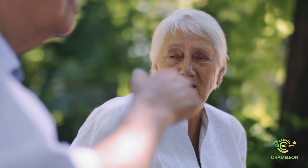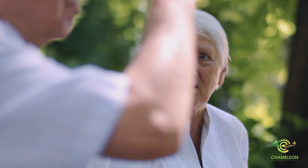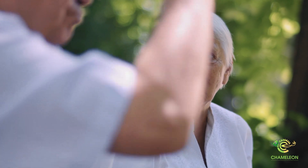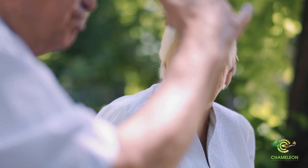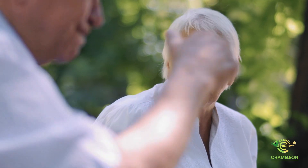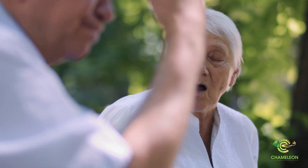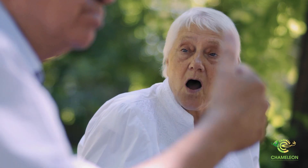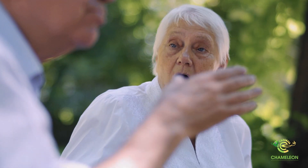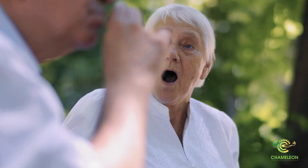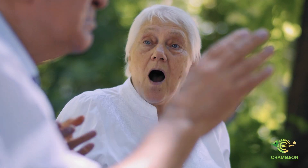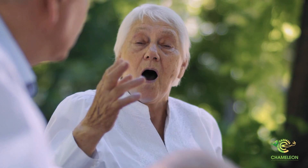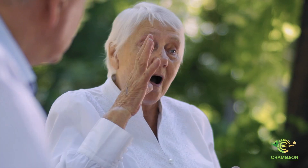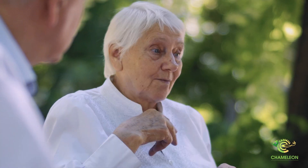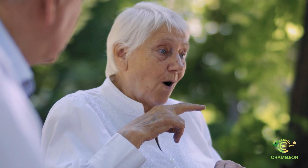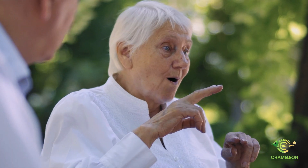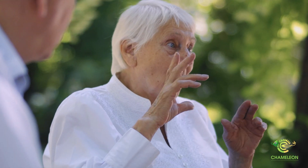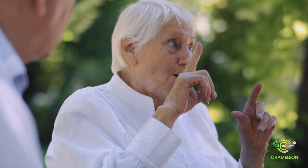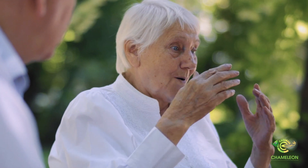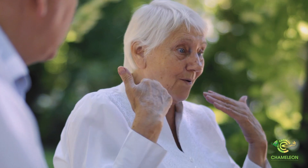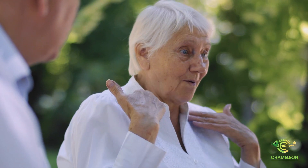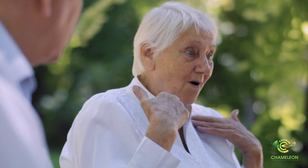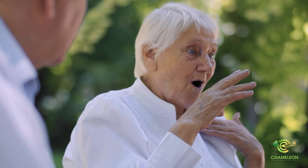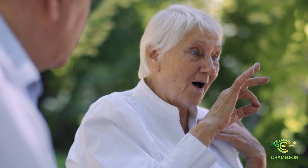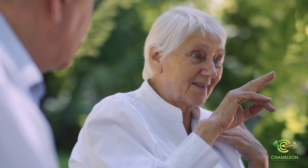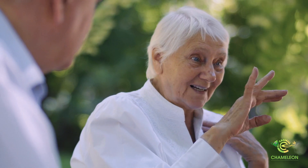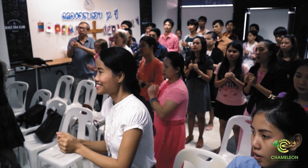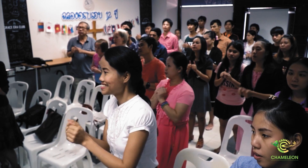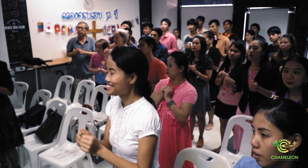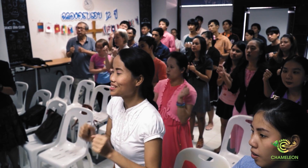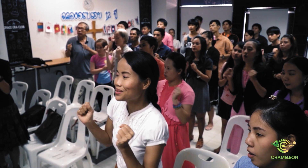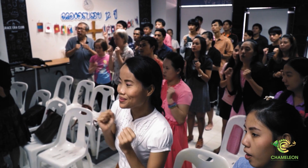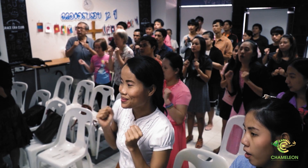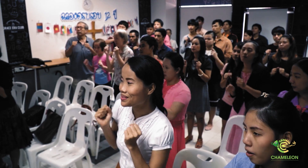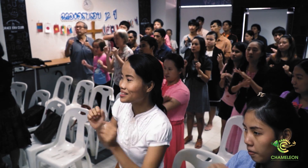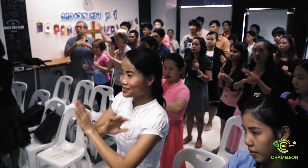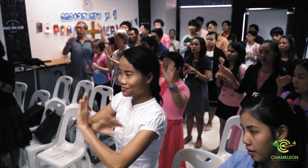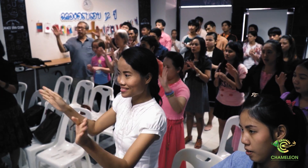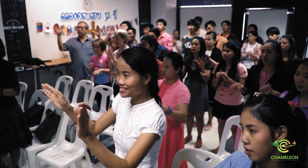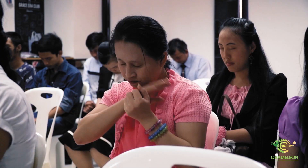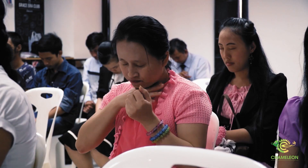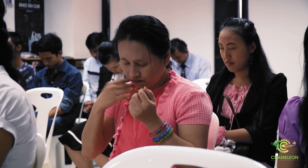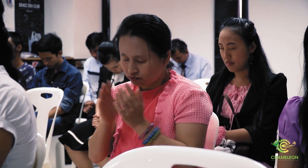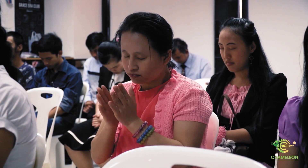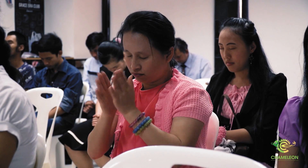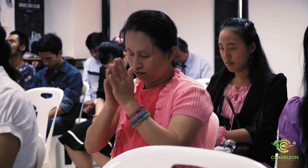and accessible. Deaf individuals can experience scripture in their own sign language. A